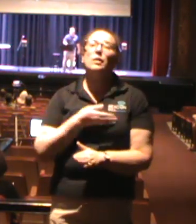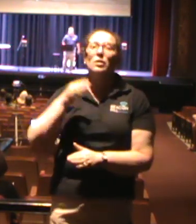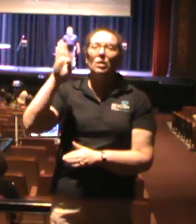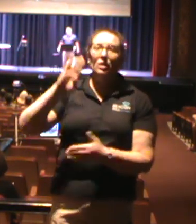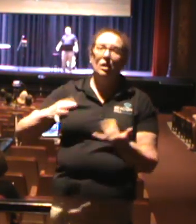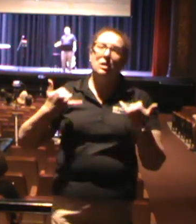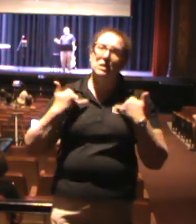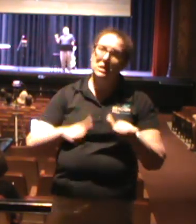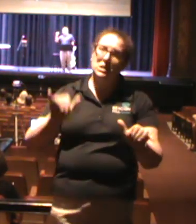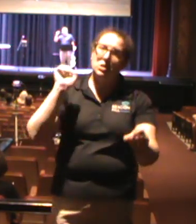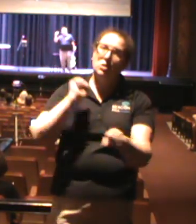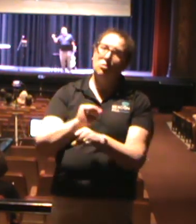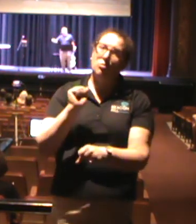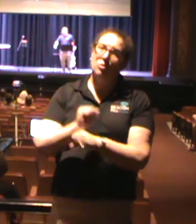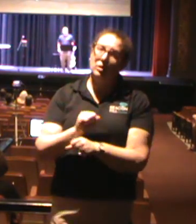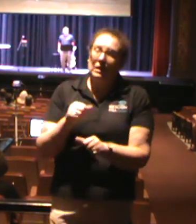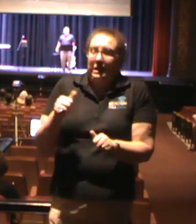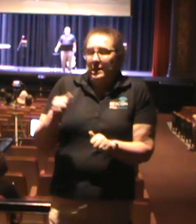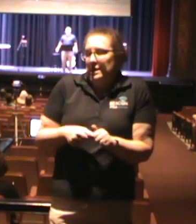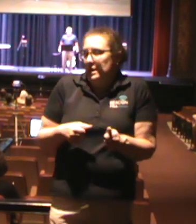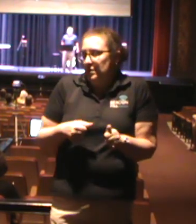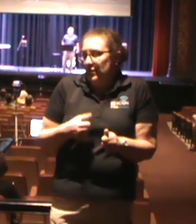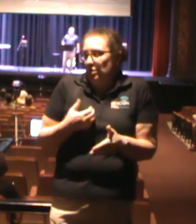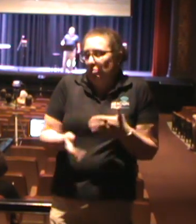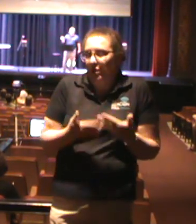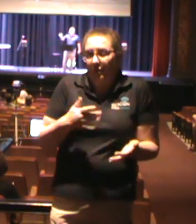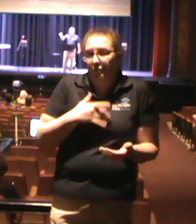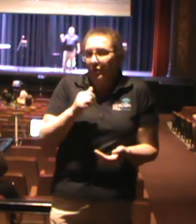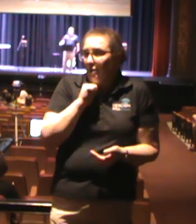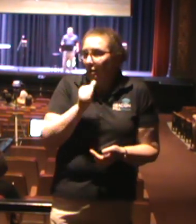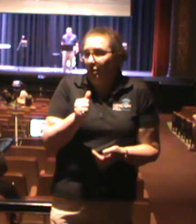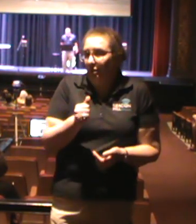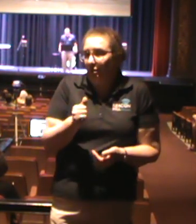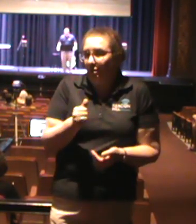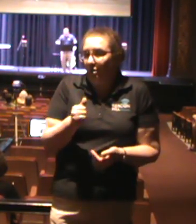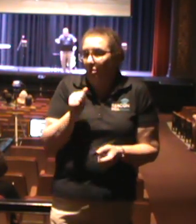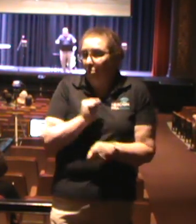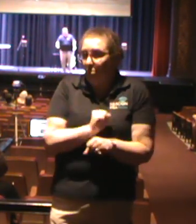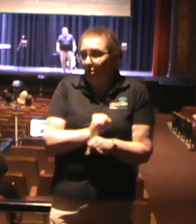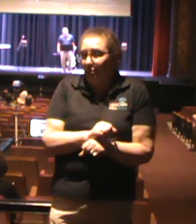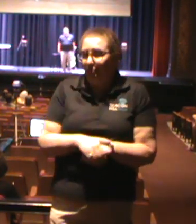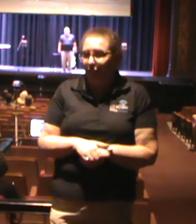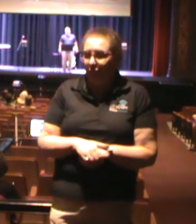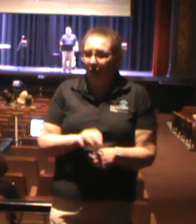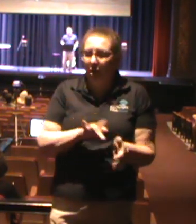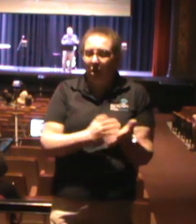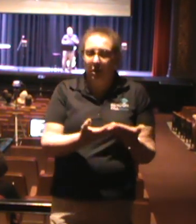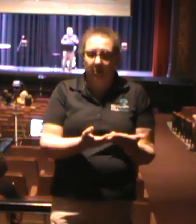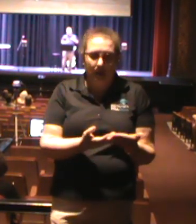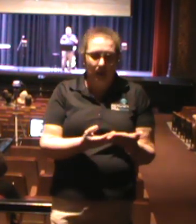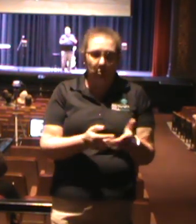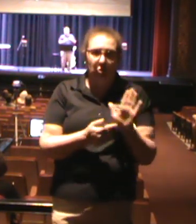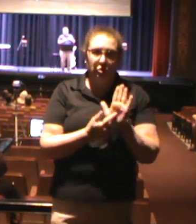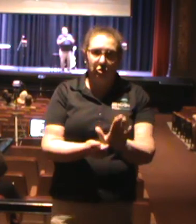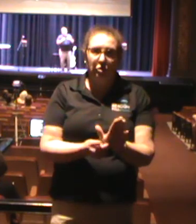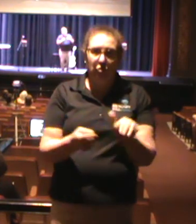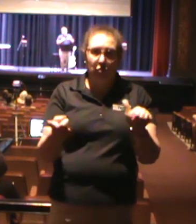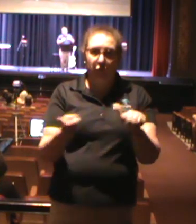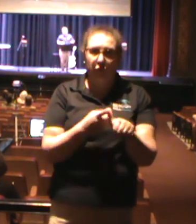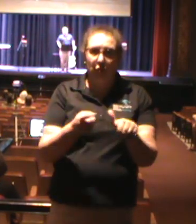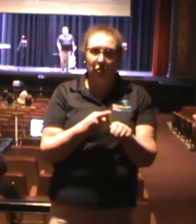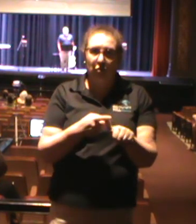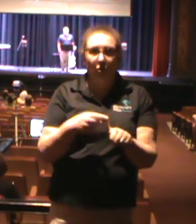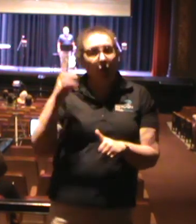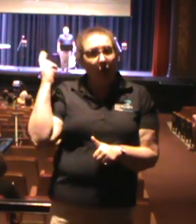still working even when we feel like He's not. We see in Scripture this morning, first, the reason why we